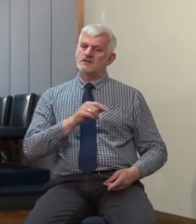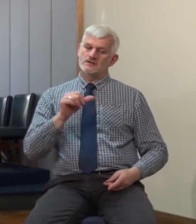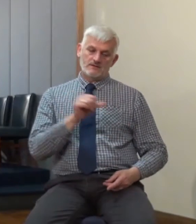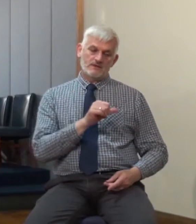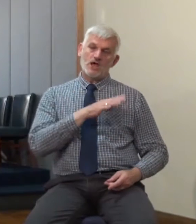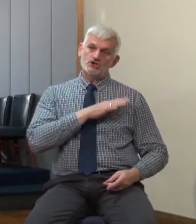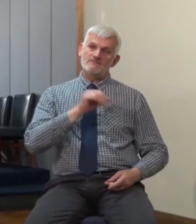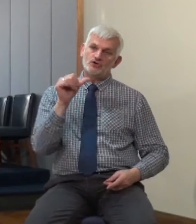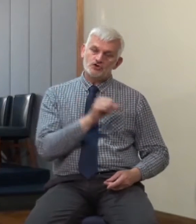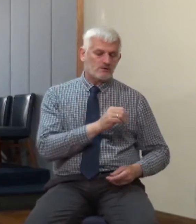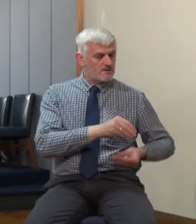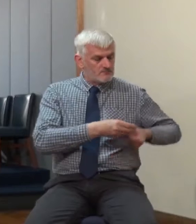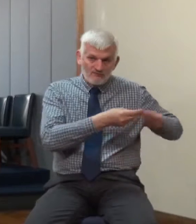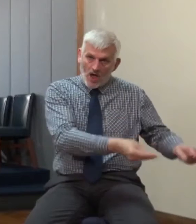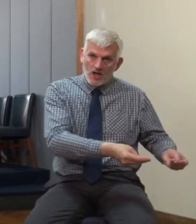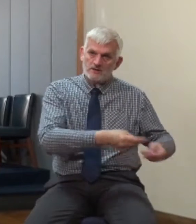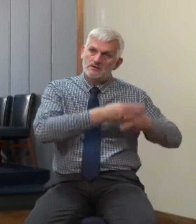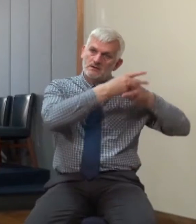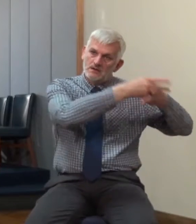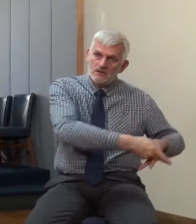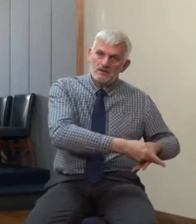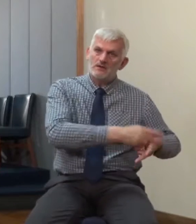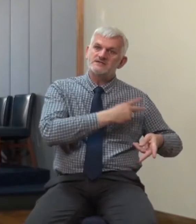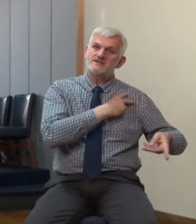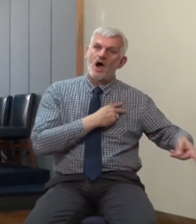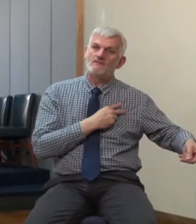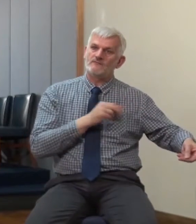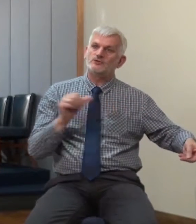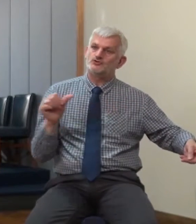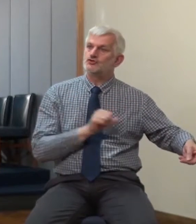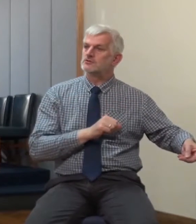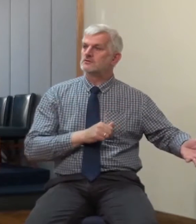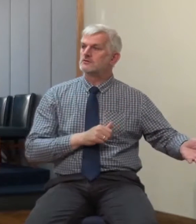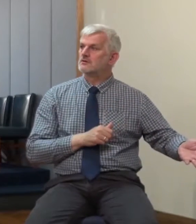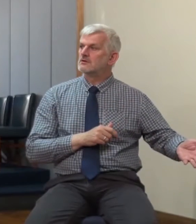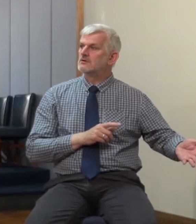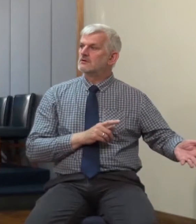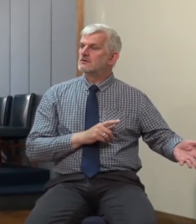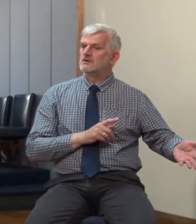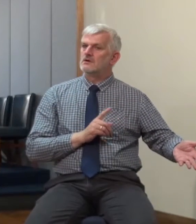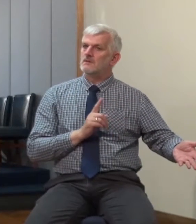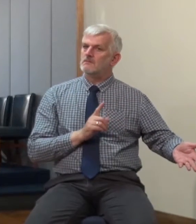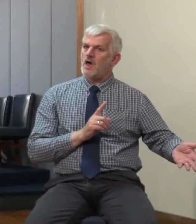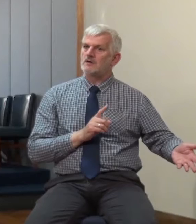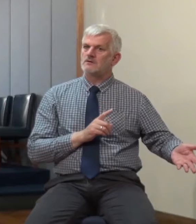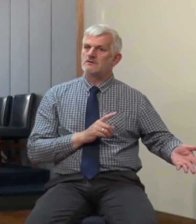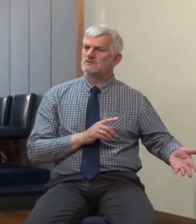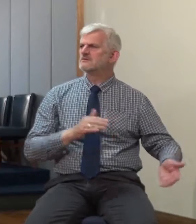for the other workers on the estate and so on he begins to treat them as